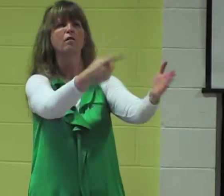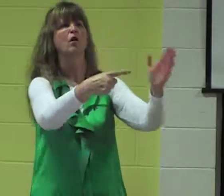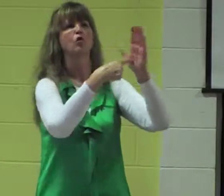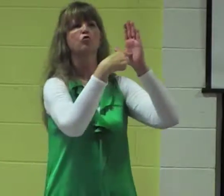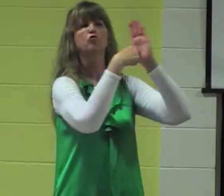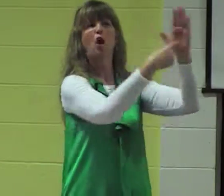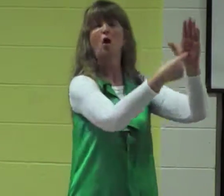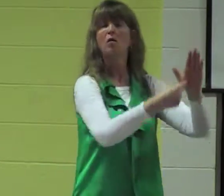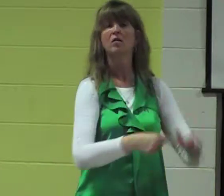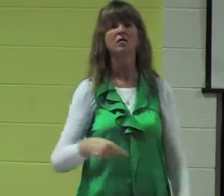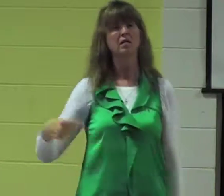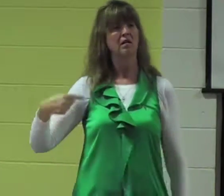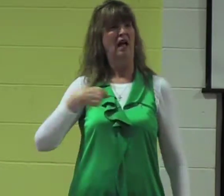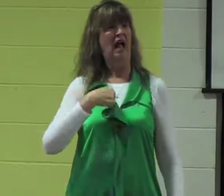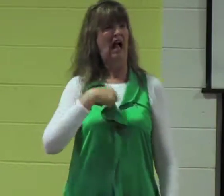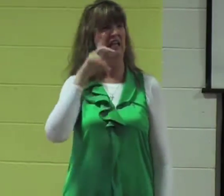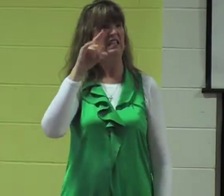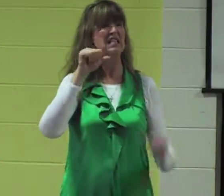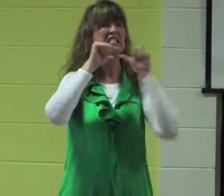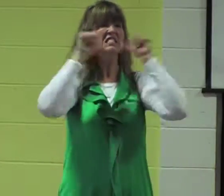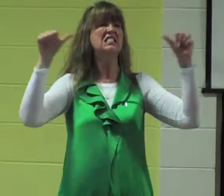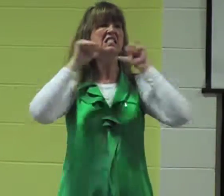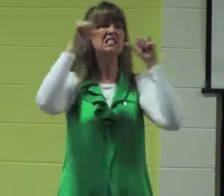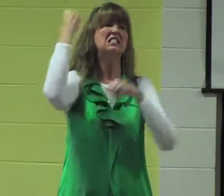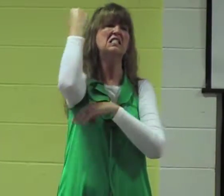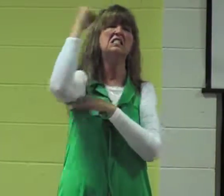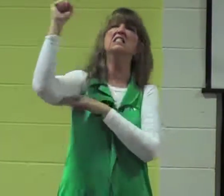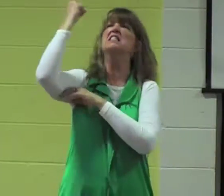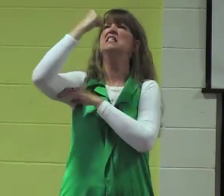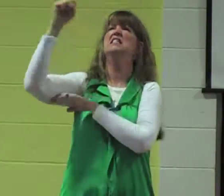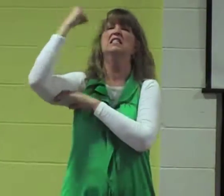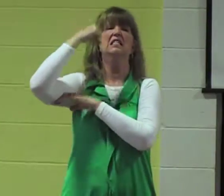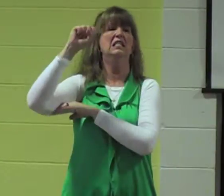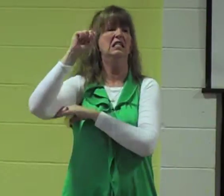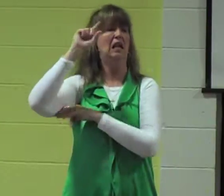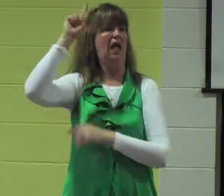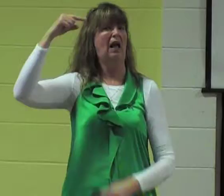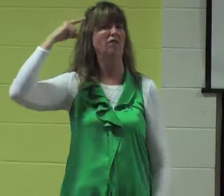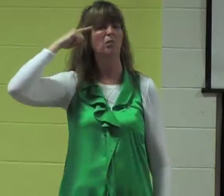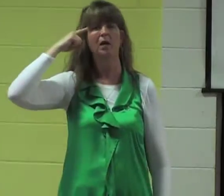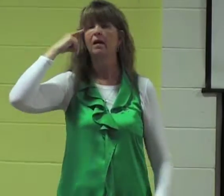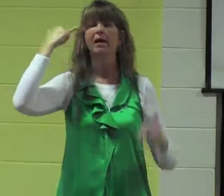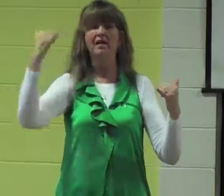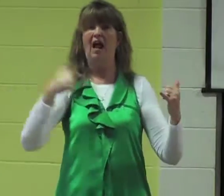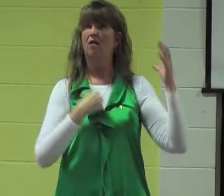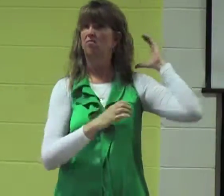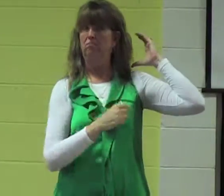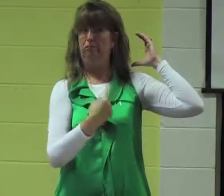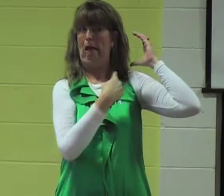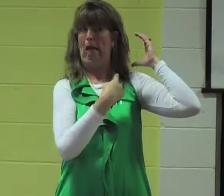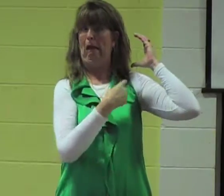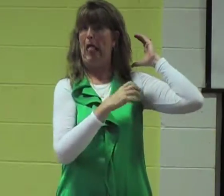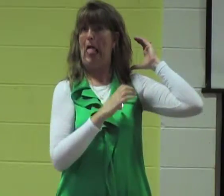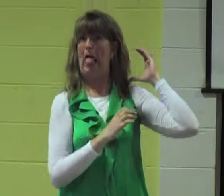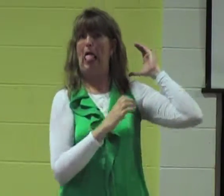to the place of their execution and this was to represent that that person being crucified